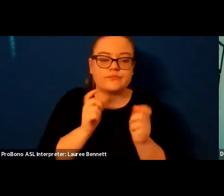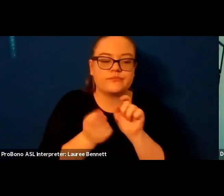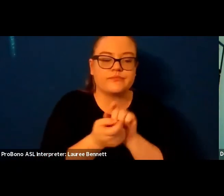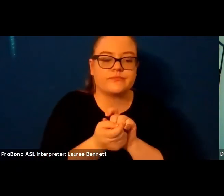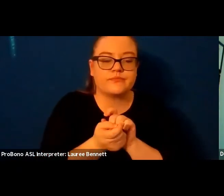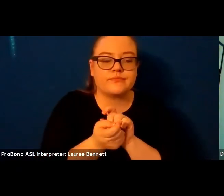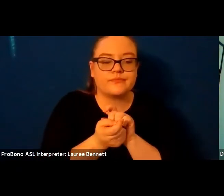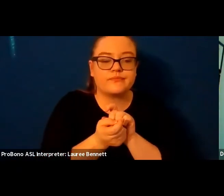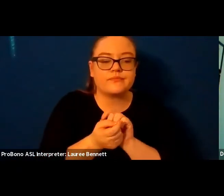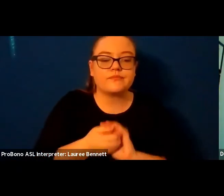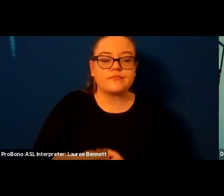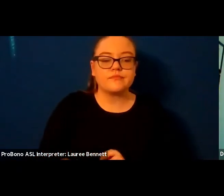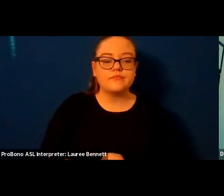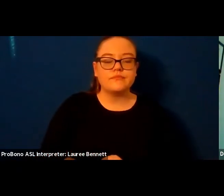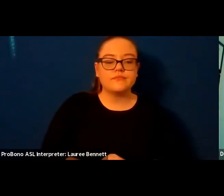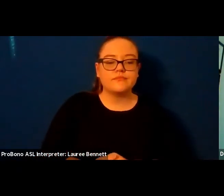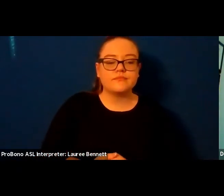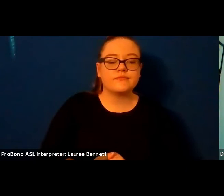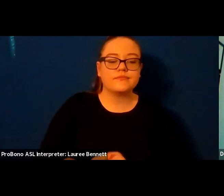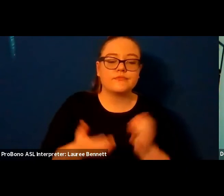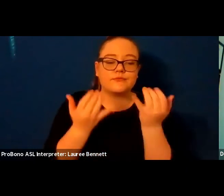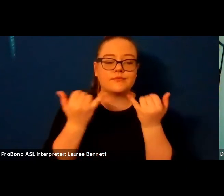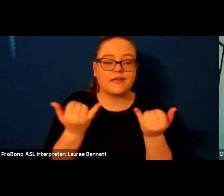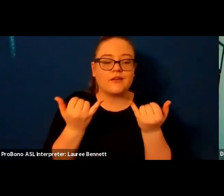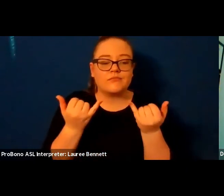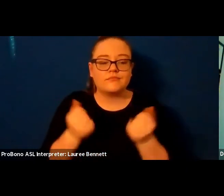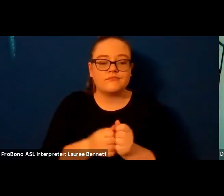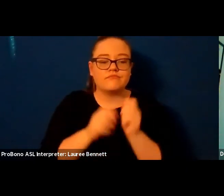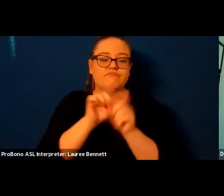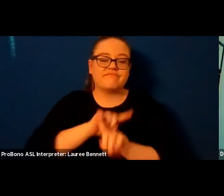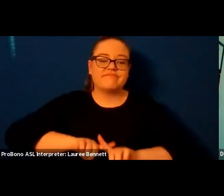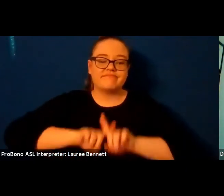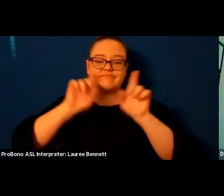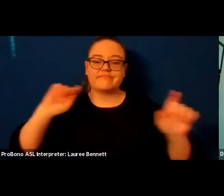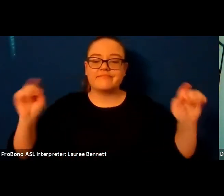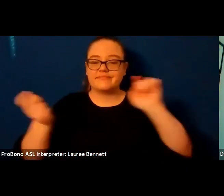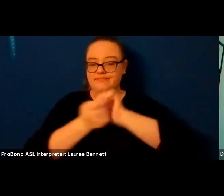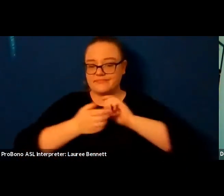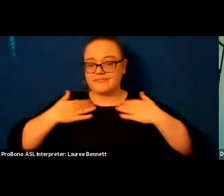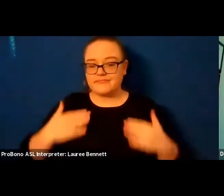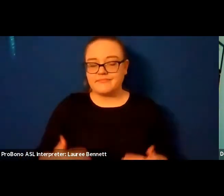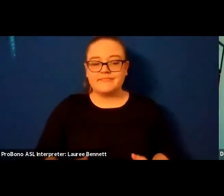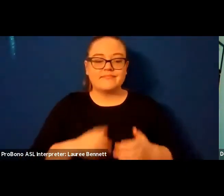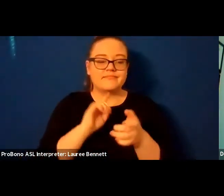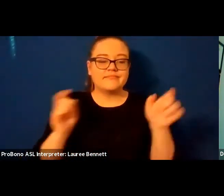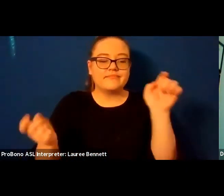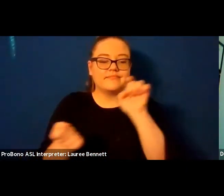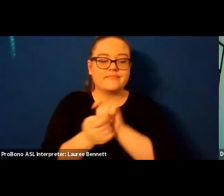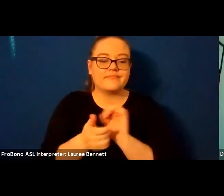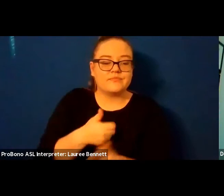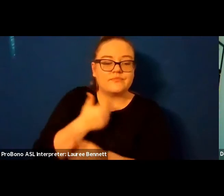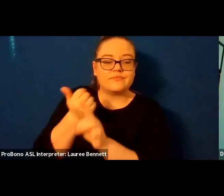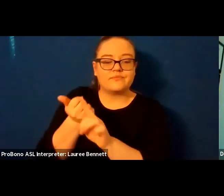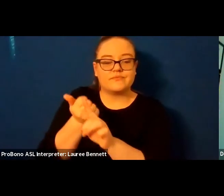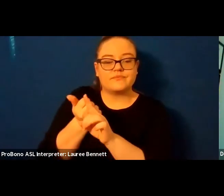supple a crooked fold of flesh that comes so quickly when called you are the warm bellied animal on the